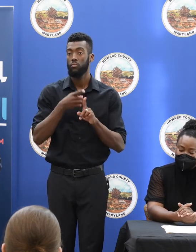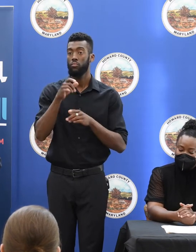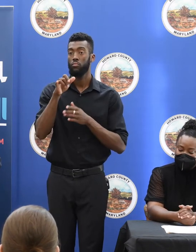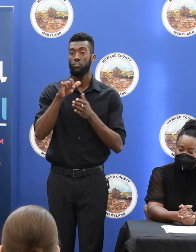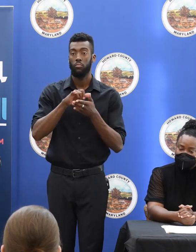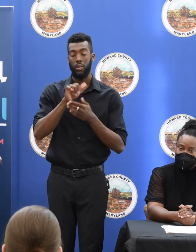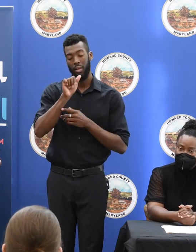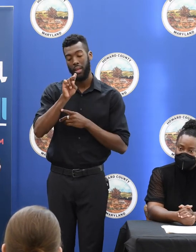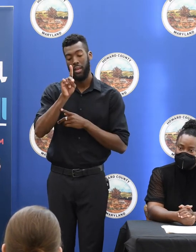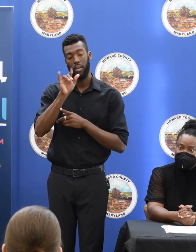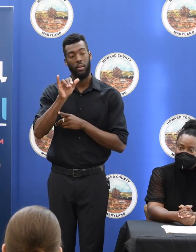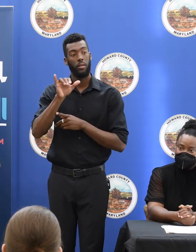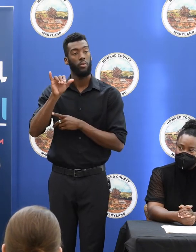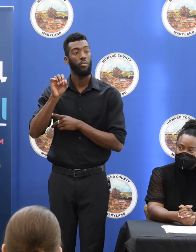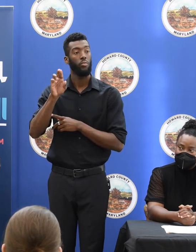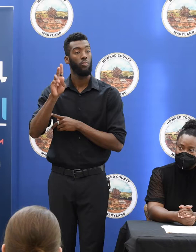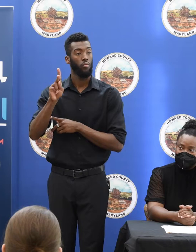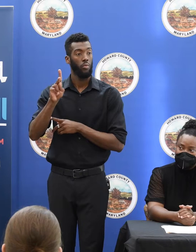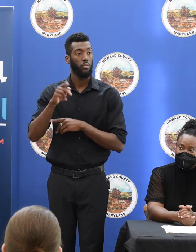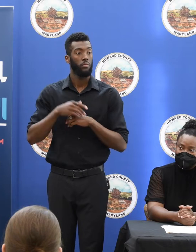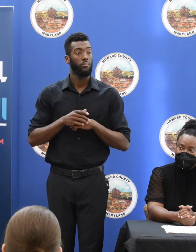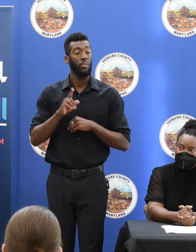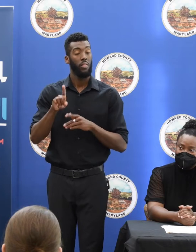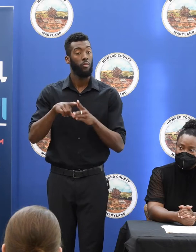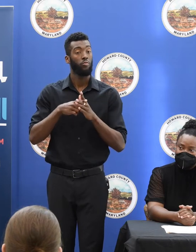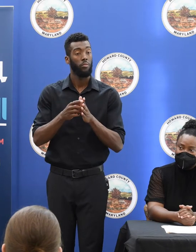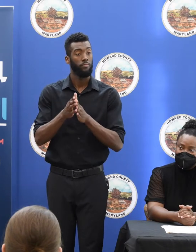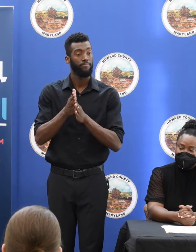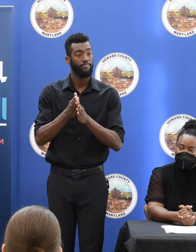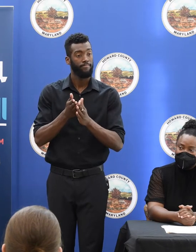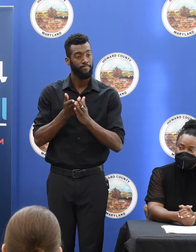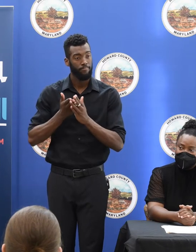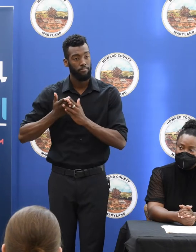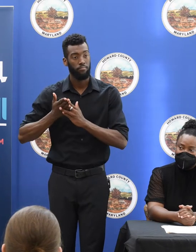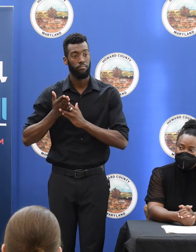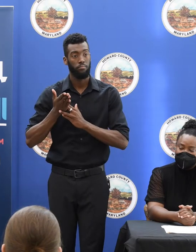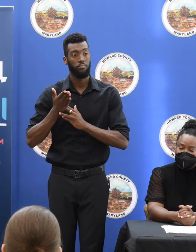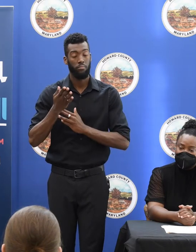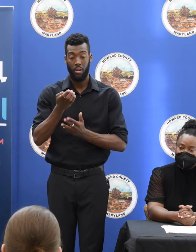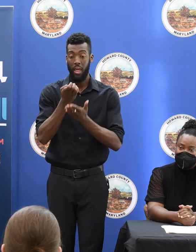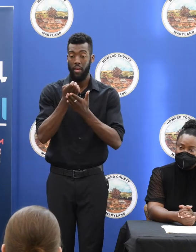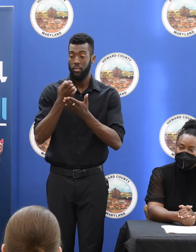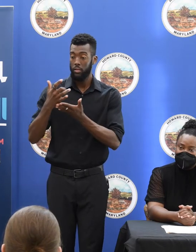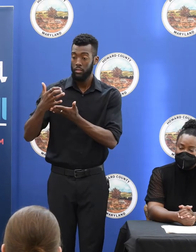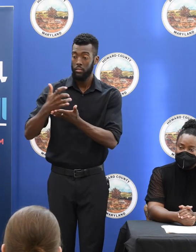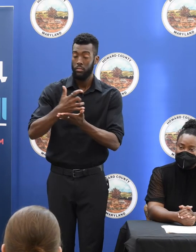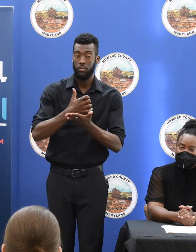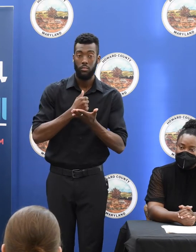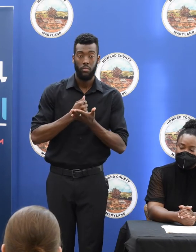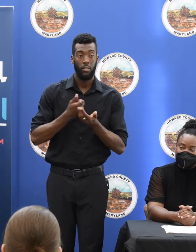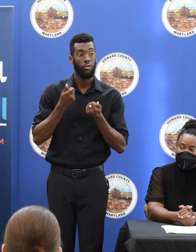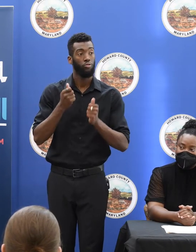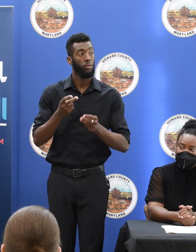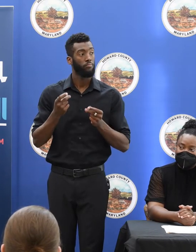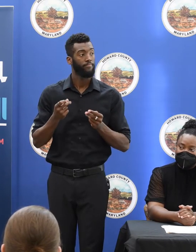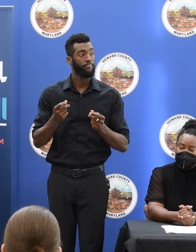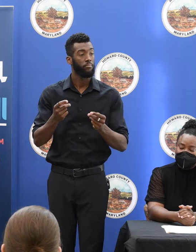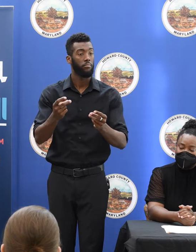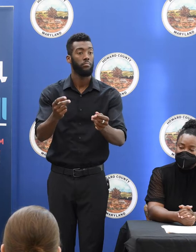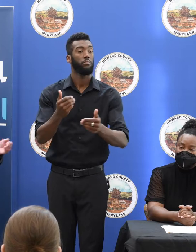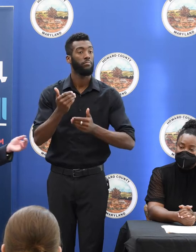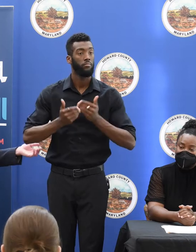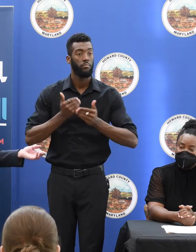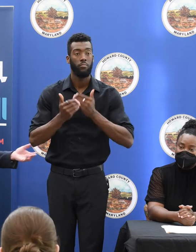They're plowing ground, and they're doing it in the right way. They're getting the evidence. They're moving as quickly as they can to take